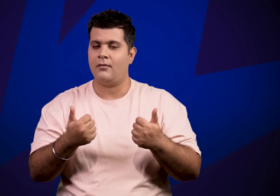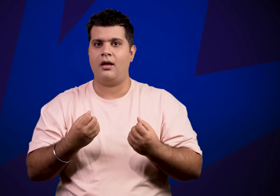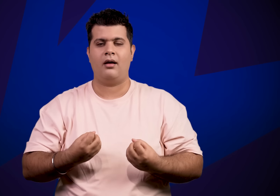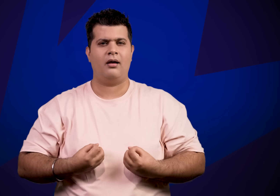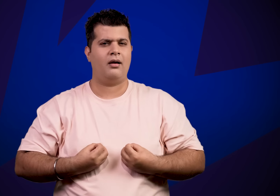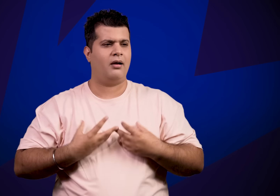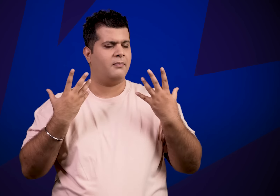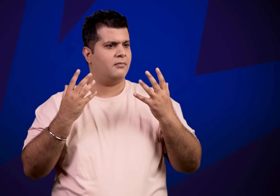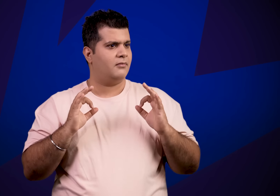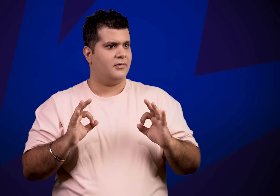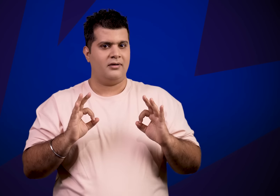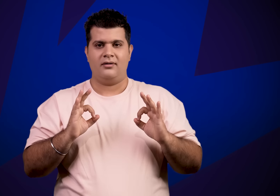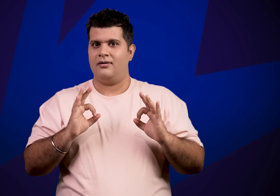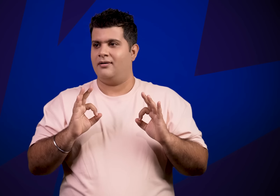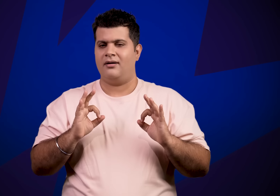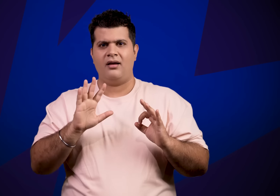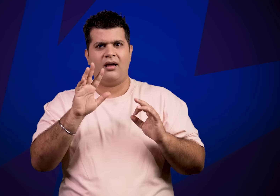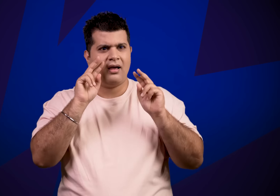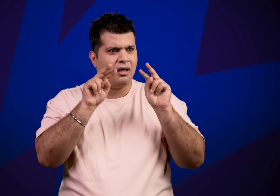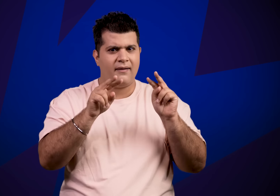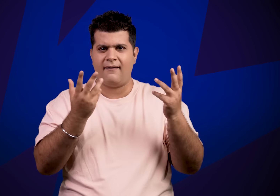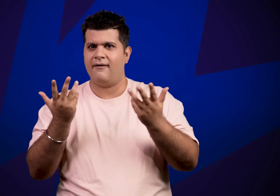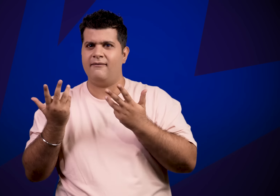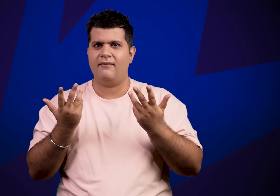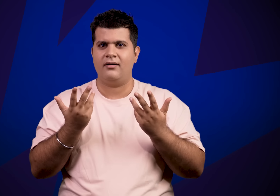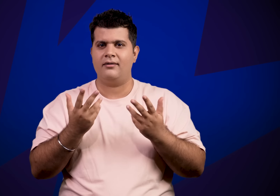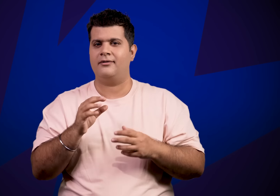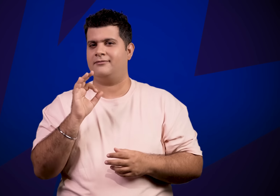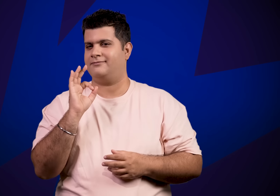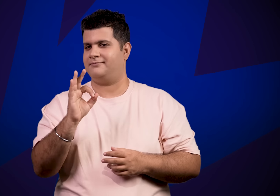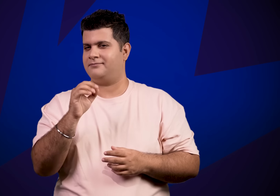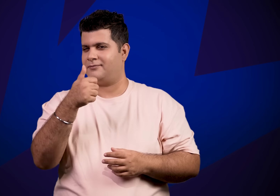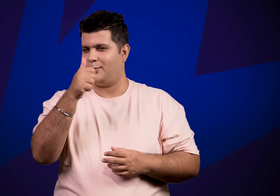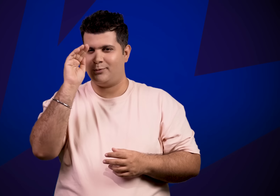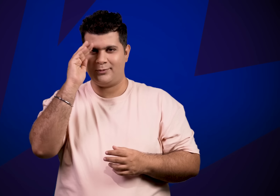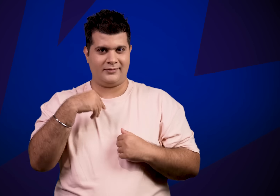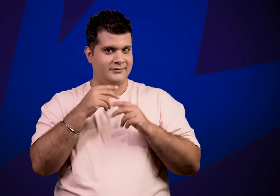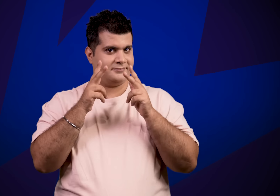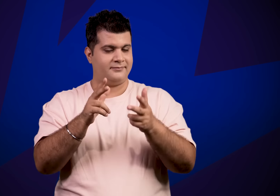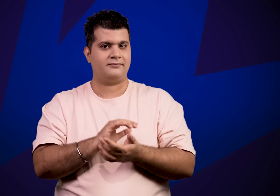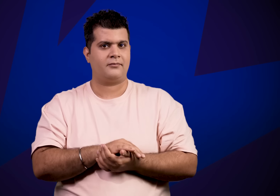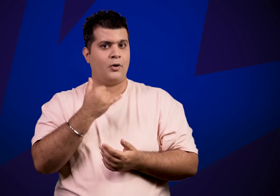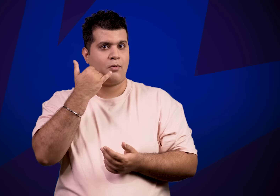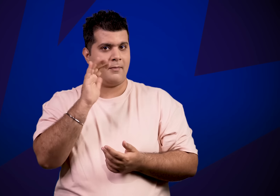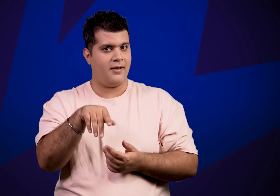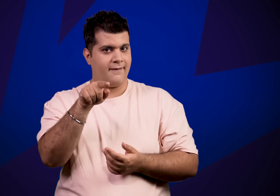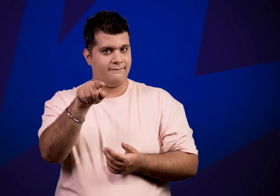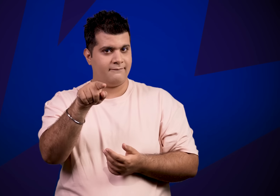accessible. What a joyous moment! Do you know where you can watch it? Here is some good news. Open your